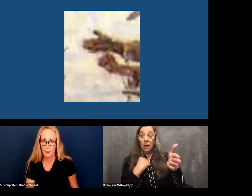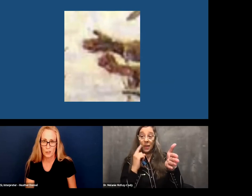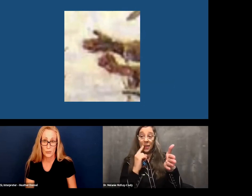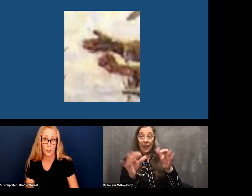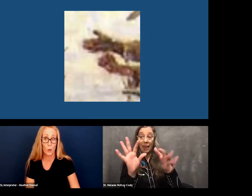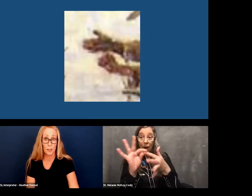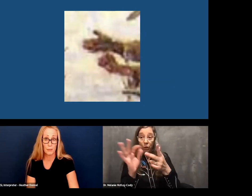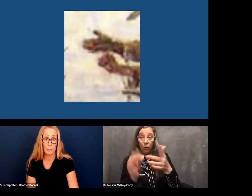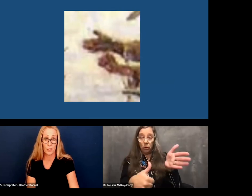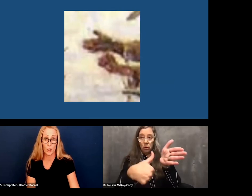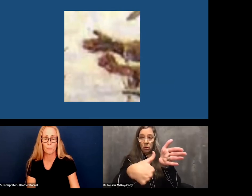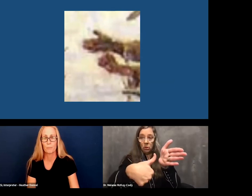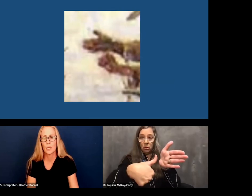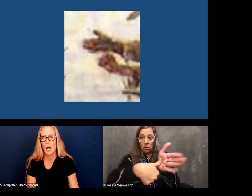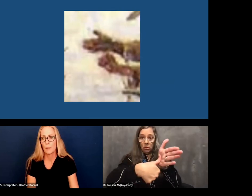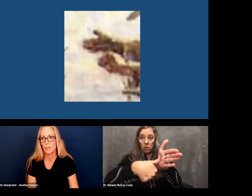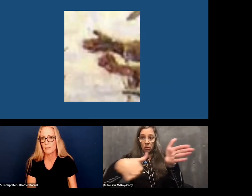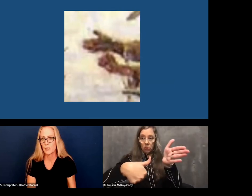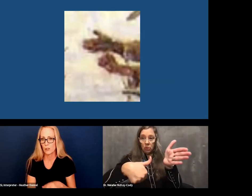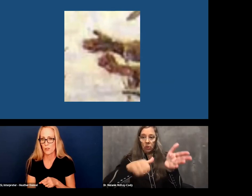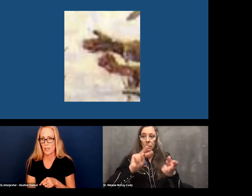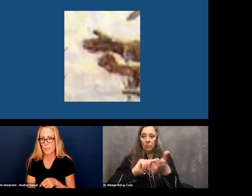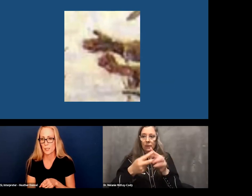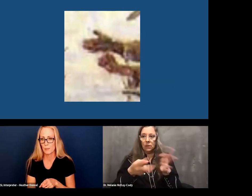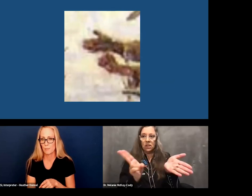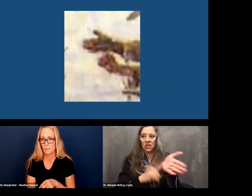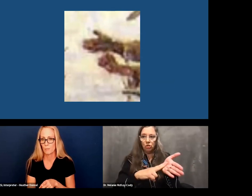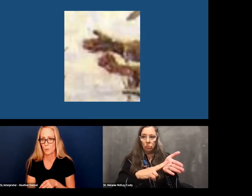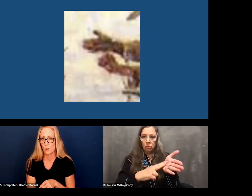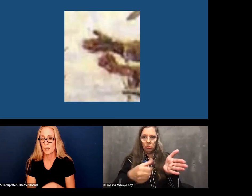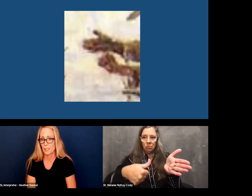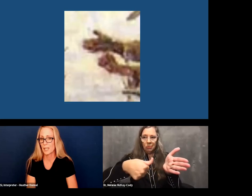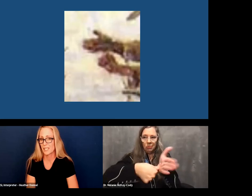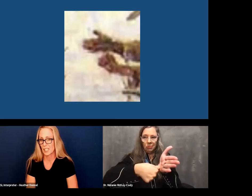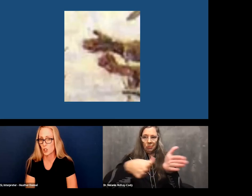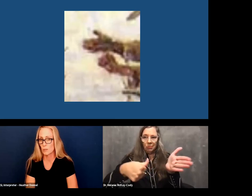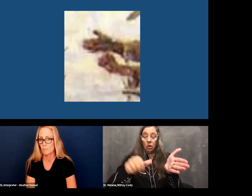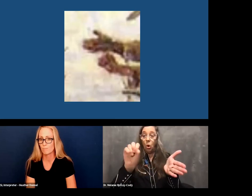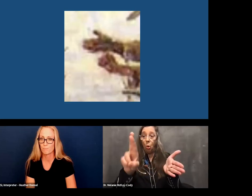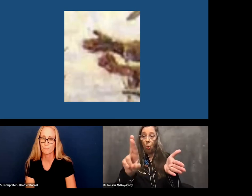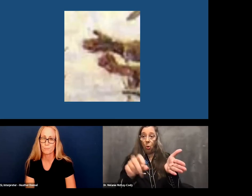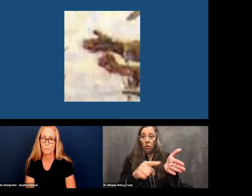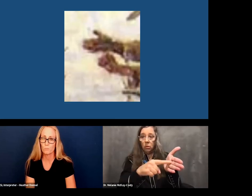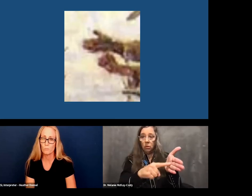Again, I apologize for the quality of the picture. I believe it's either this, which means signature.